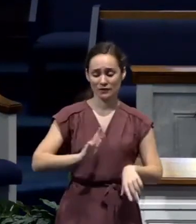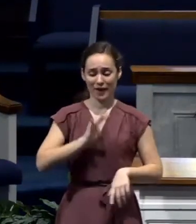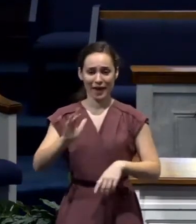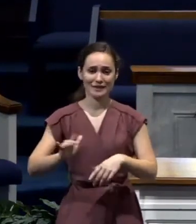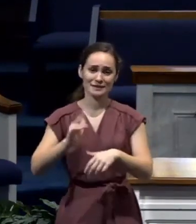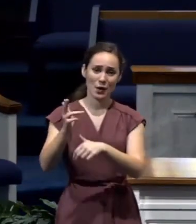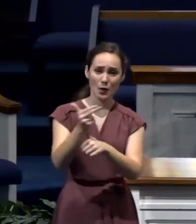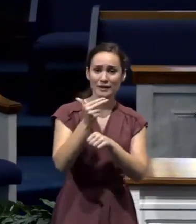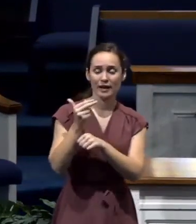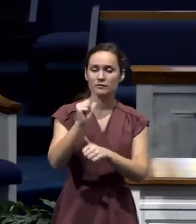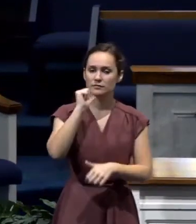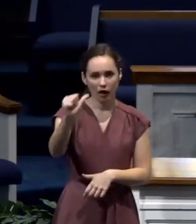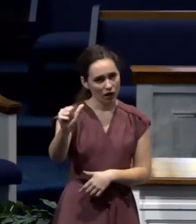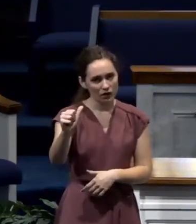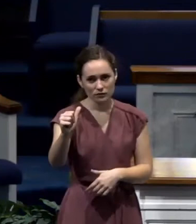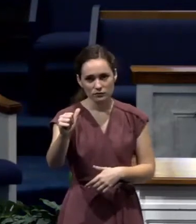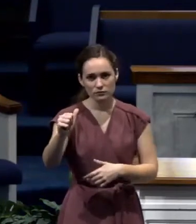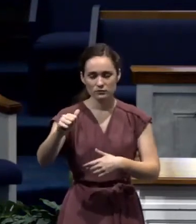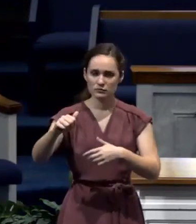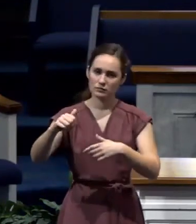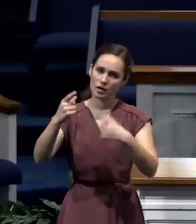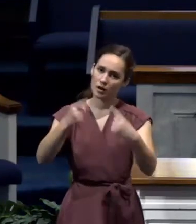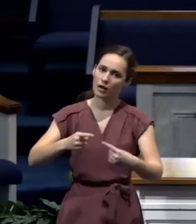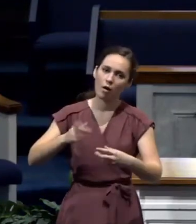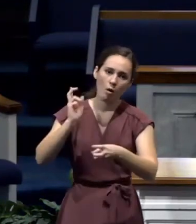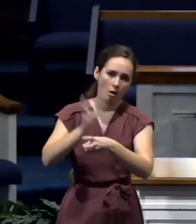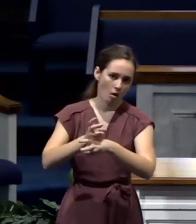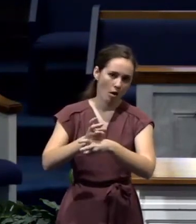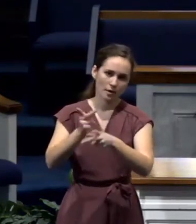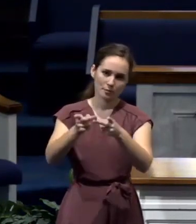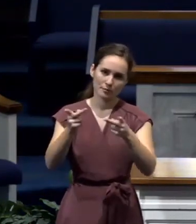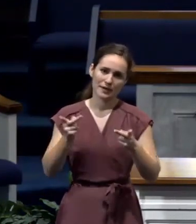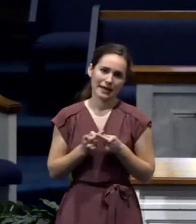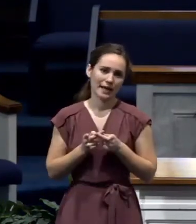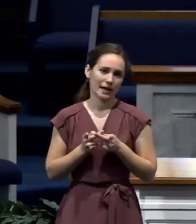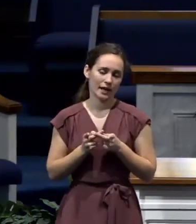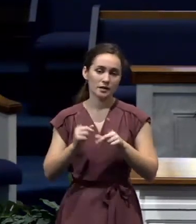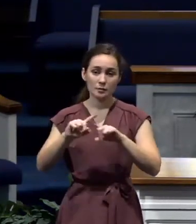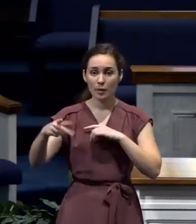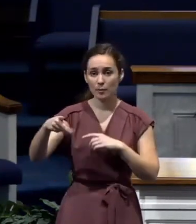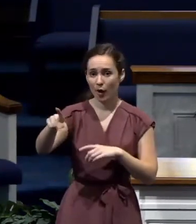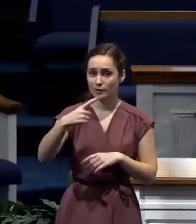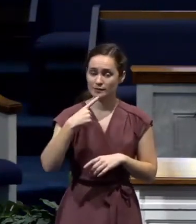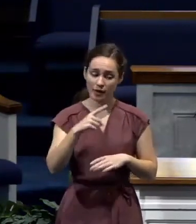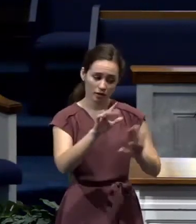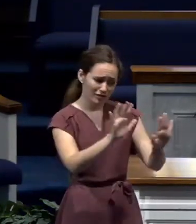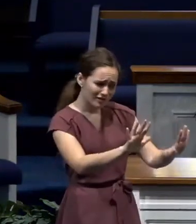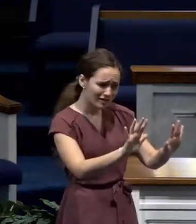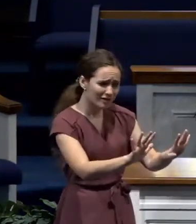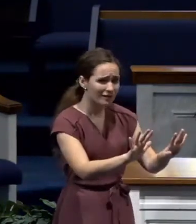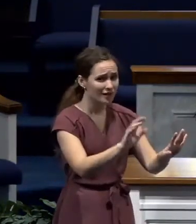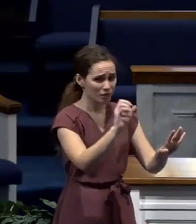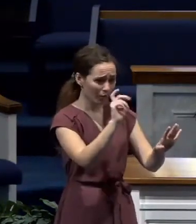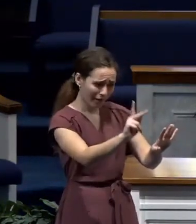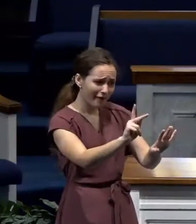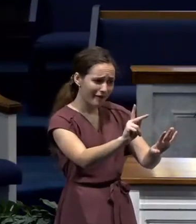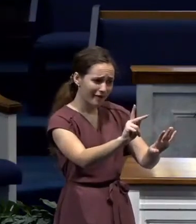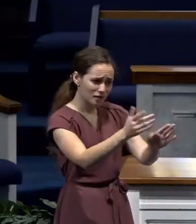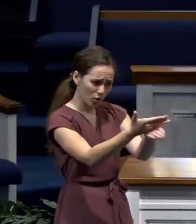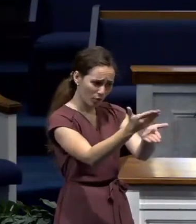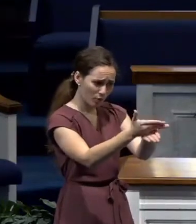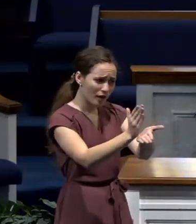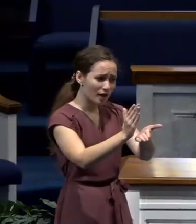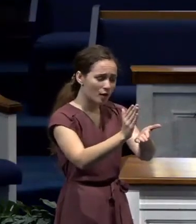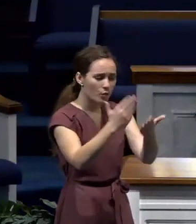Very, very difficult. But Paul said, it's okay because it's producing conversions. The gospel is